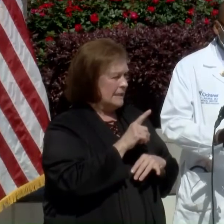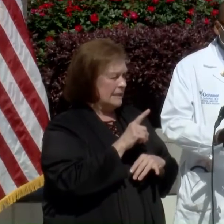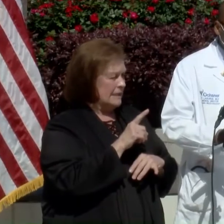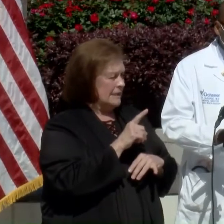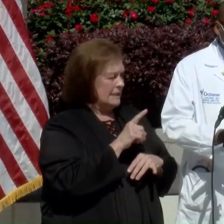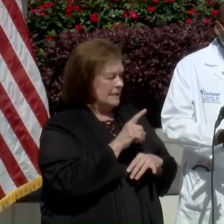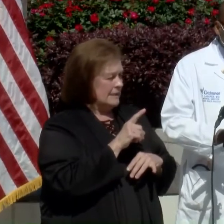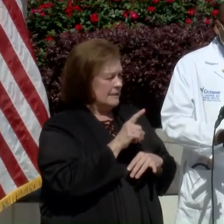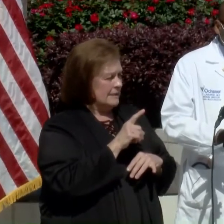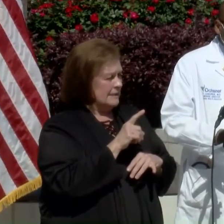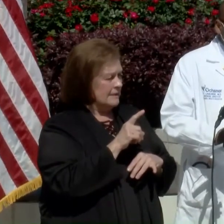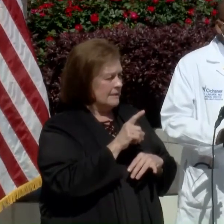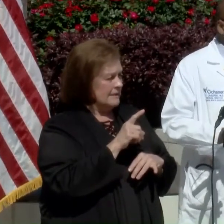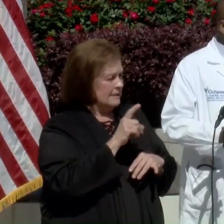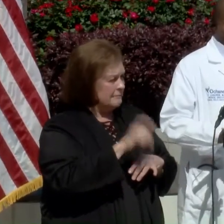up.